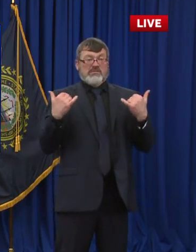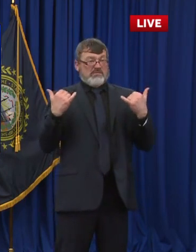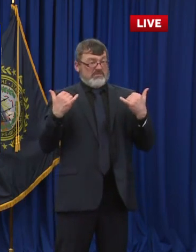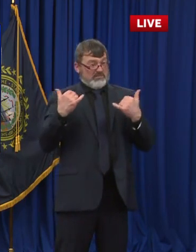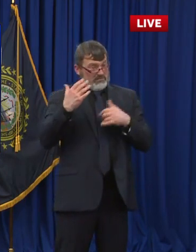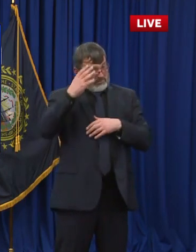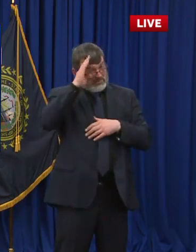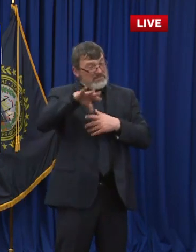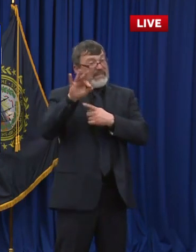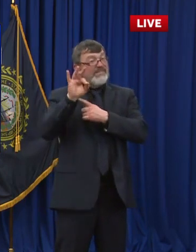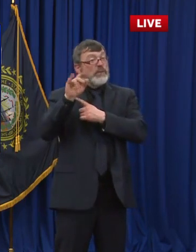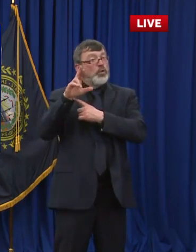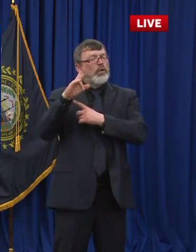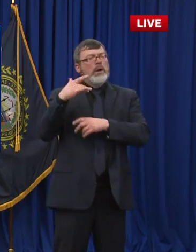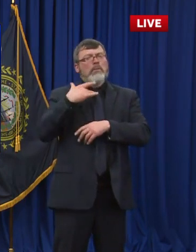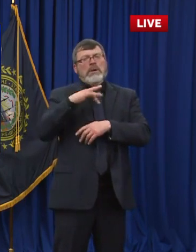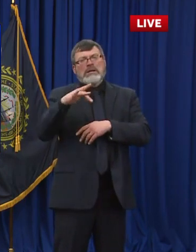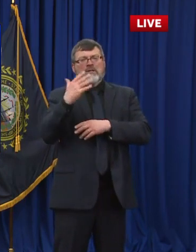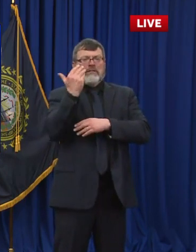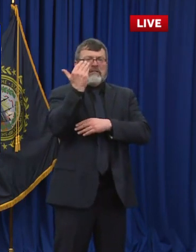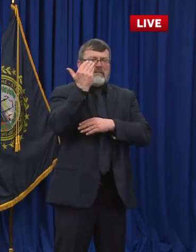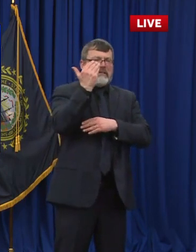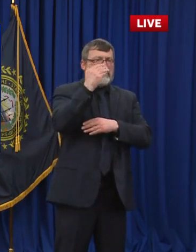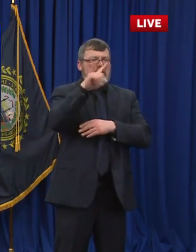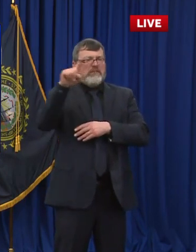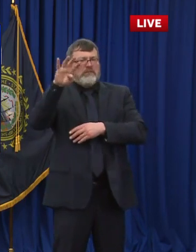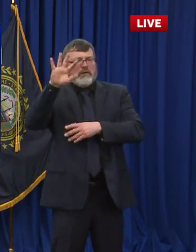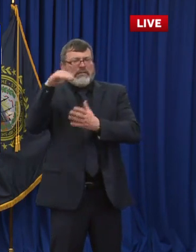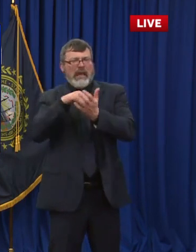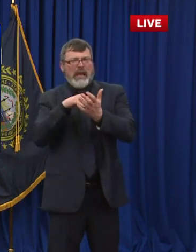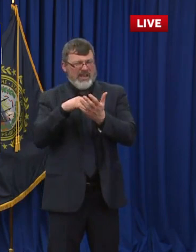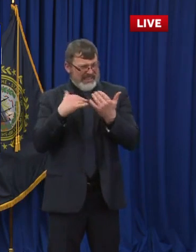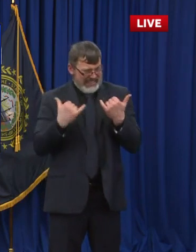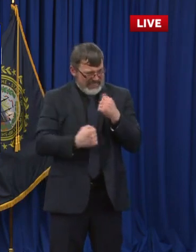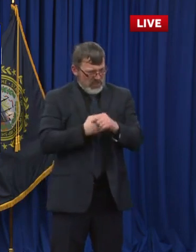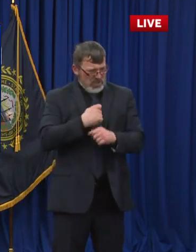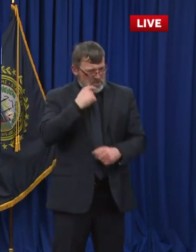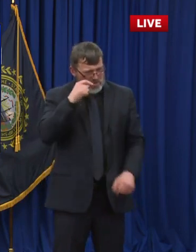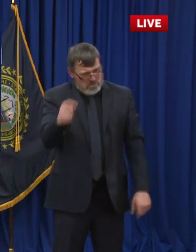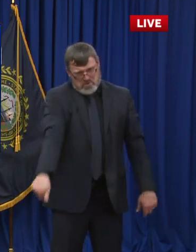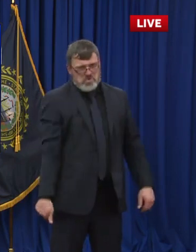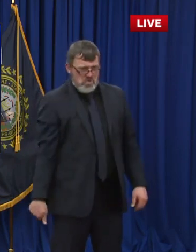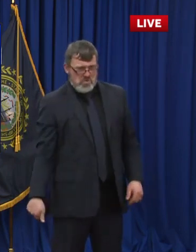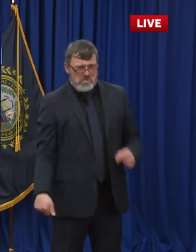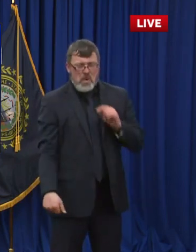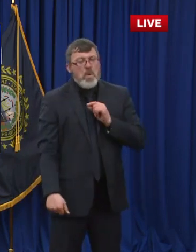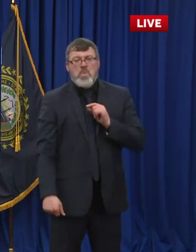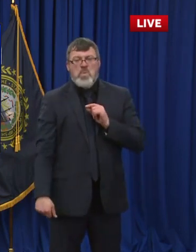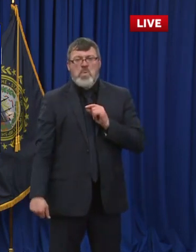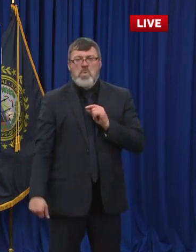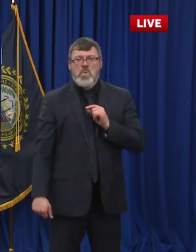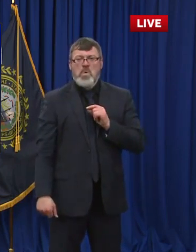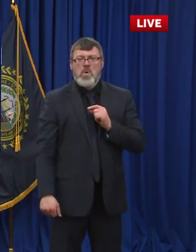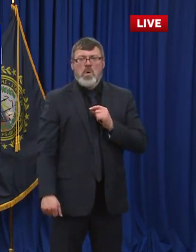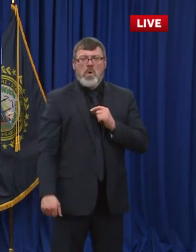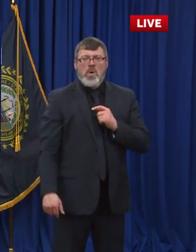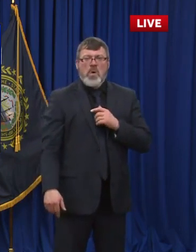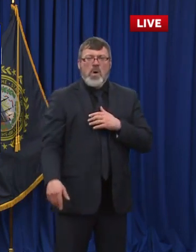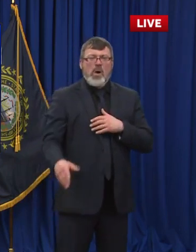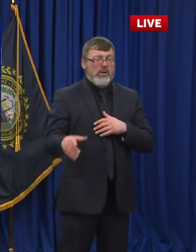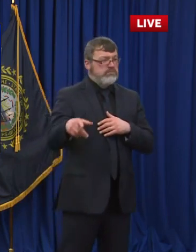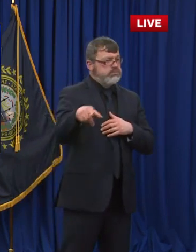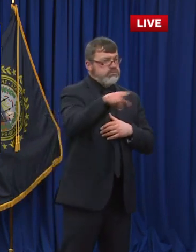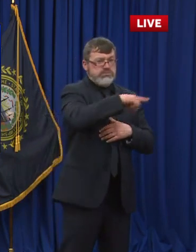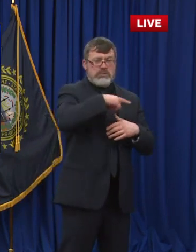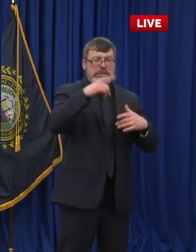America or in this state right now. Sinus infections are down, ear infections are down. There's a reason because what we're doing actually really does work. And so